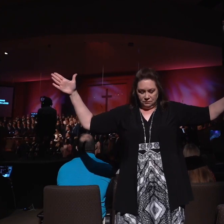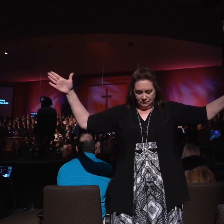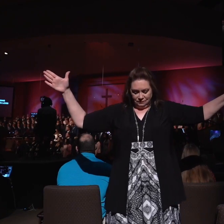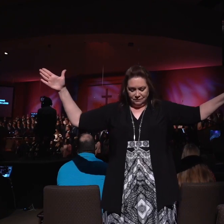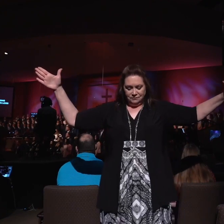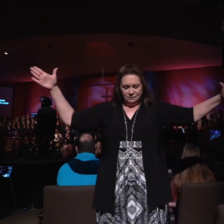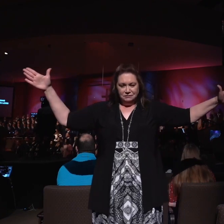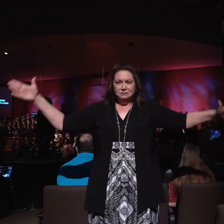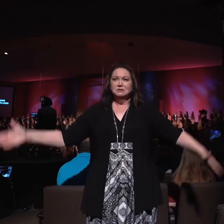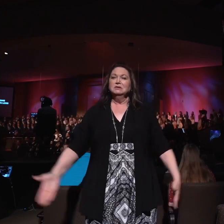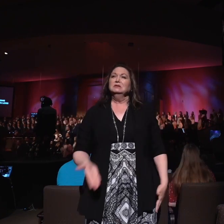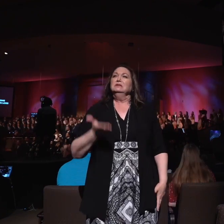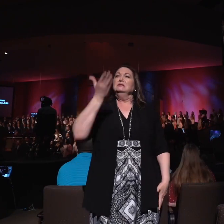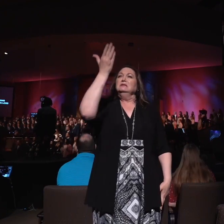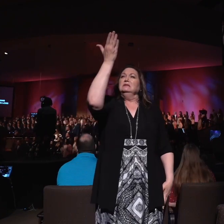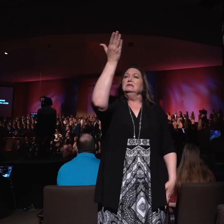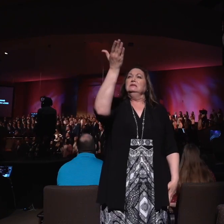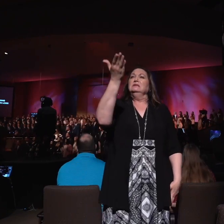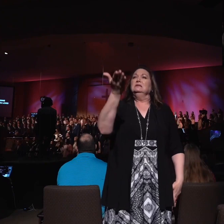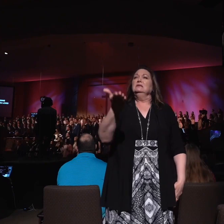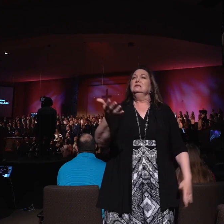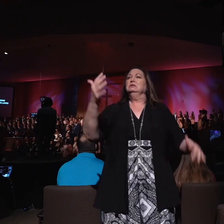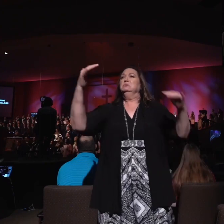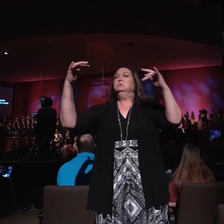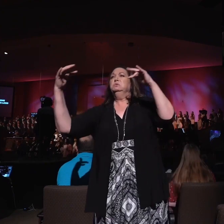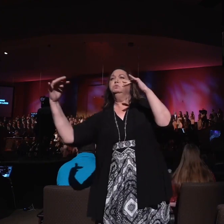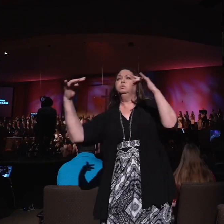battle is raging